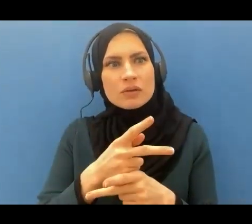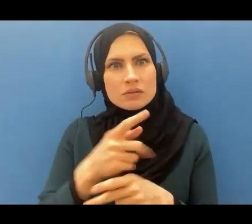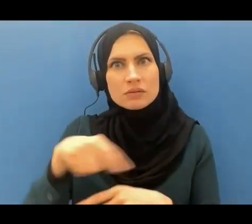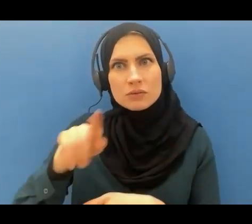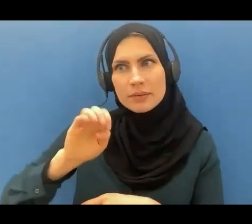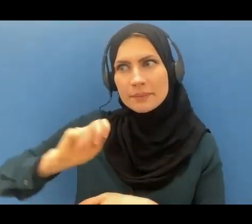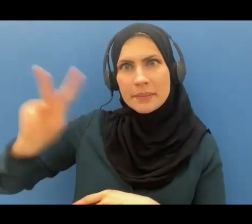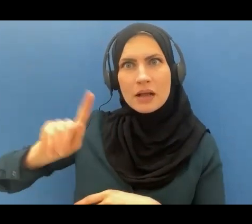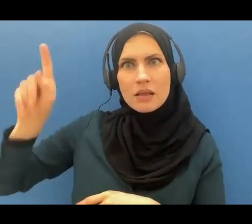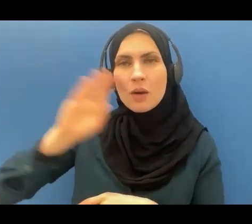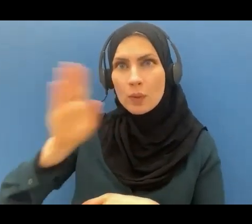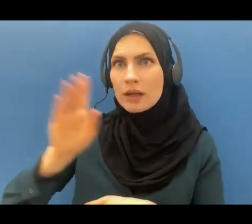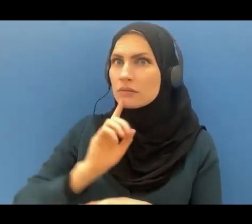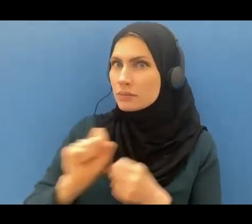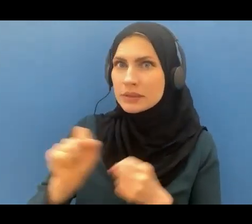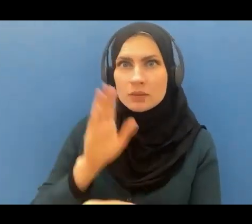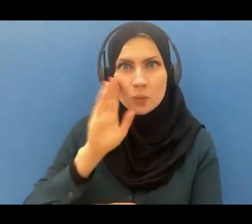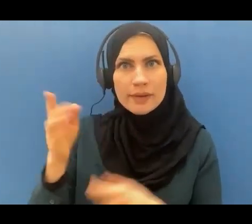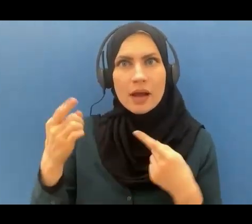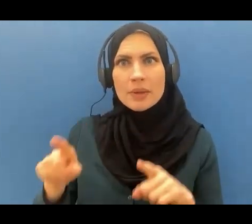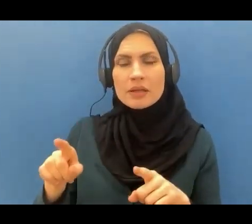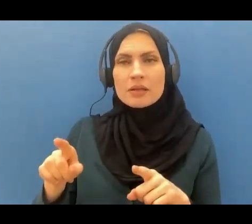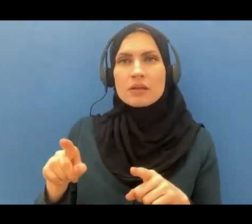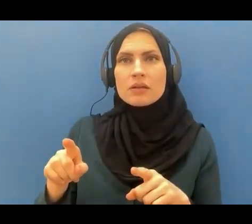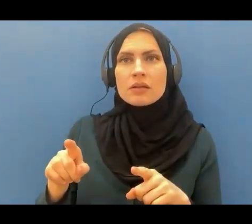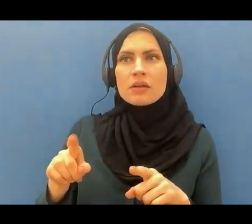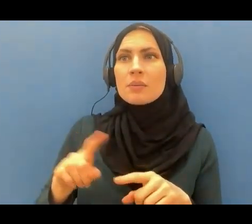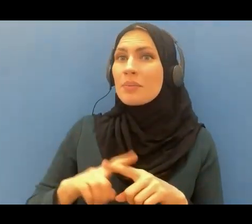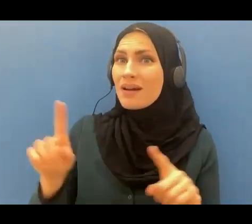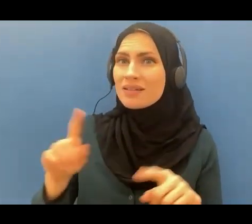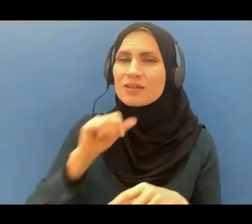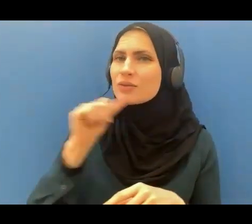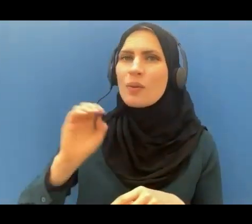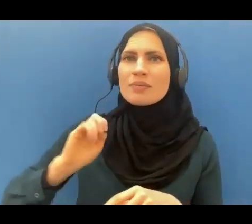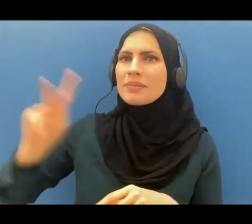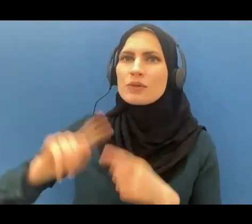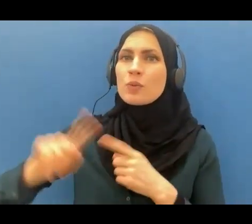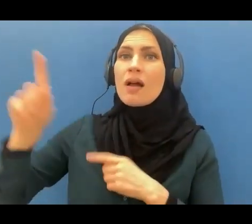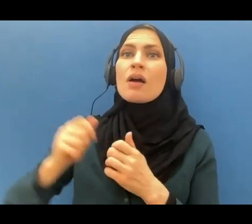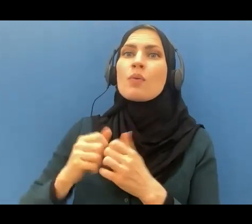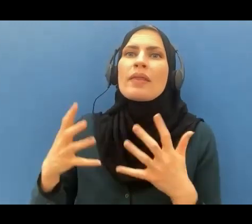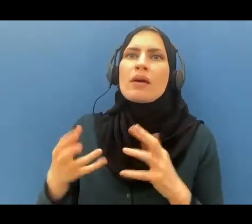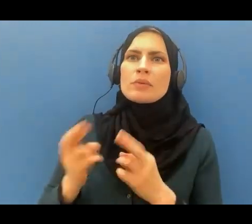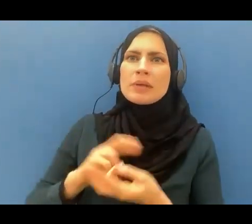definitely. Don't come back to Allah without repentance, without correcting your way.